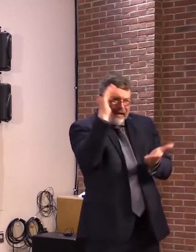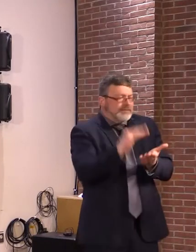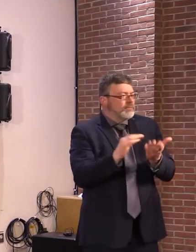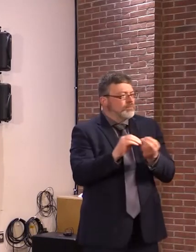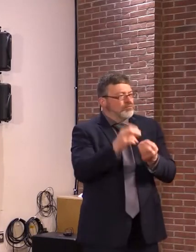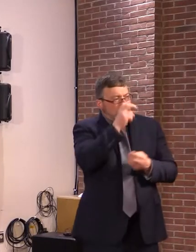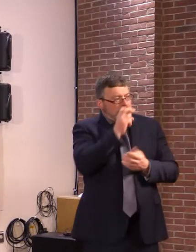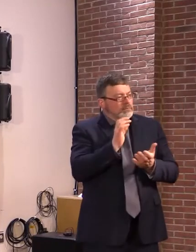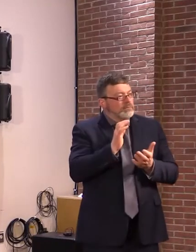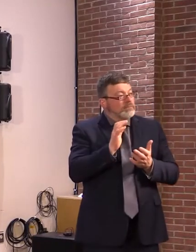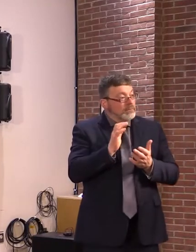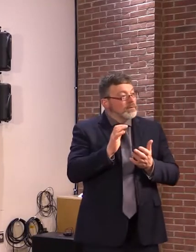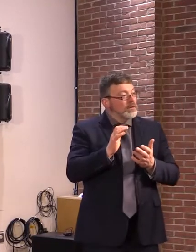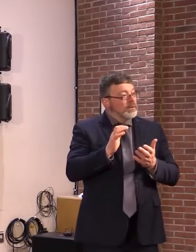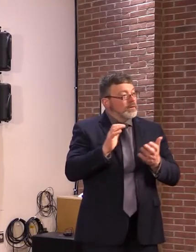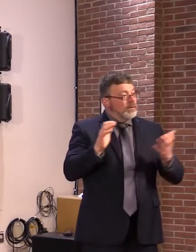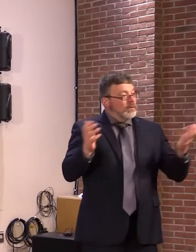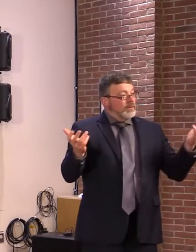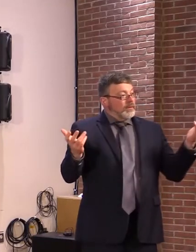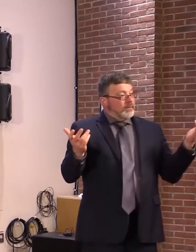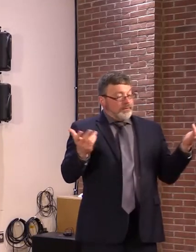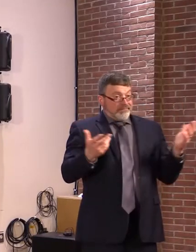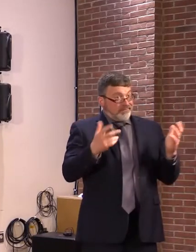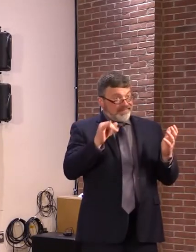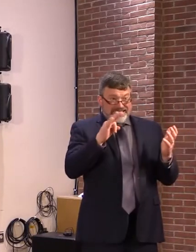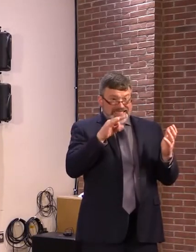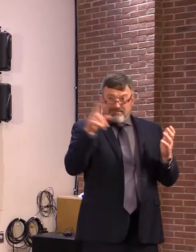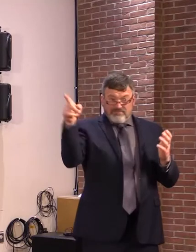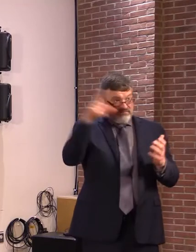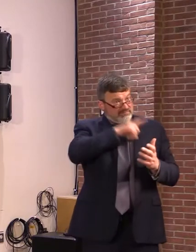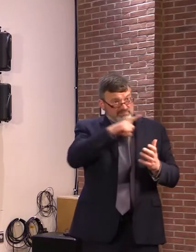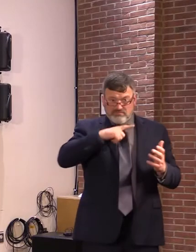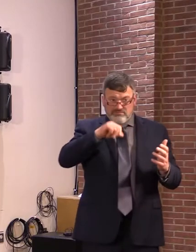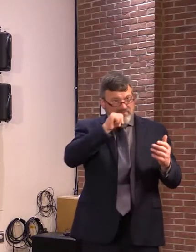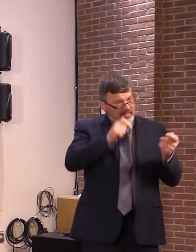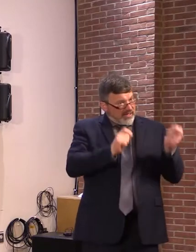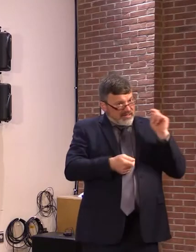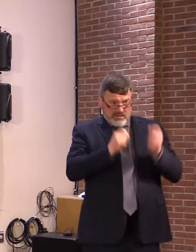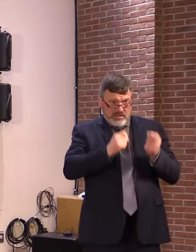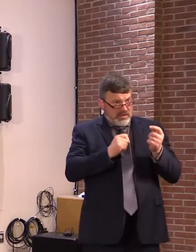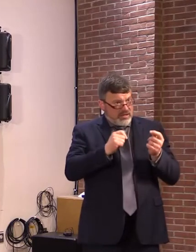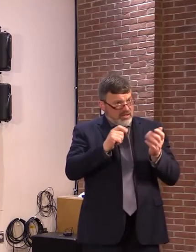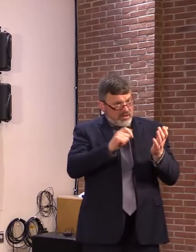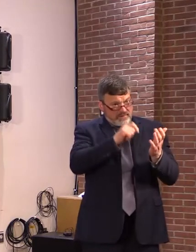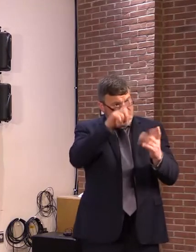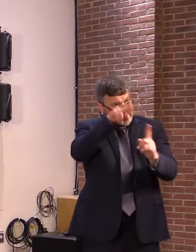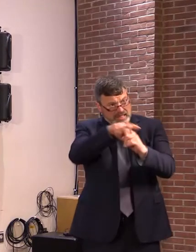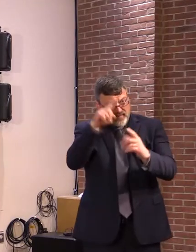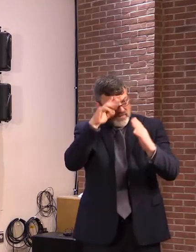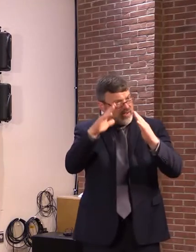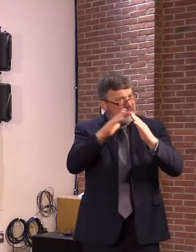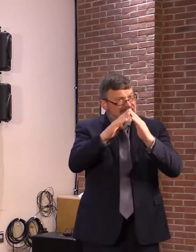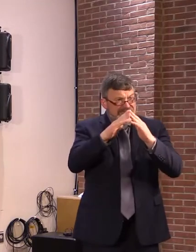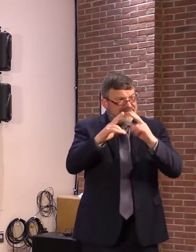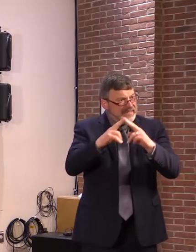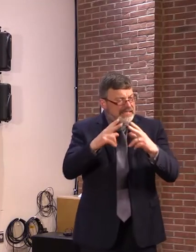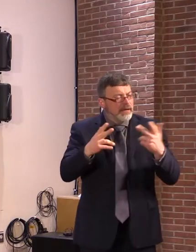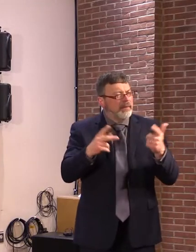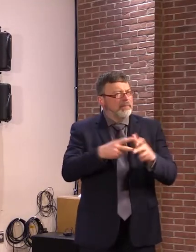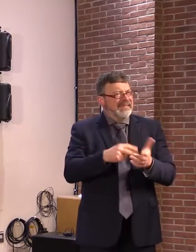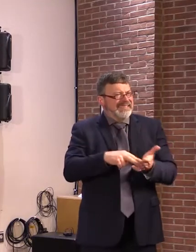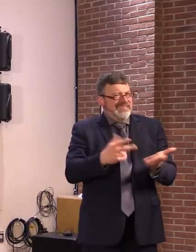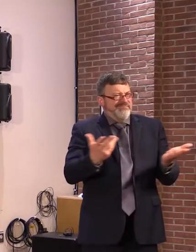simply the deal to reform act 250 right now is not a good one. It doesn't adequately